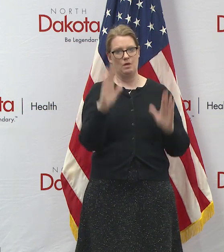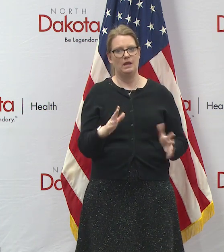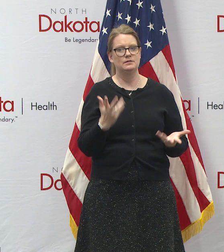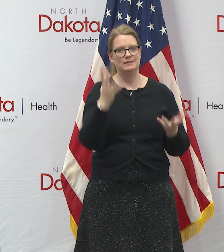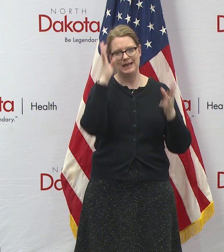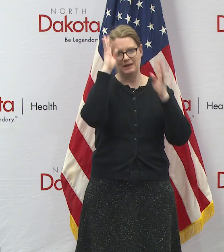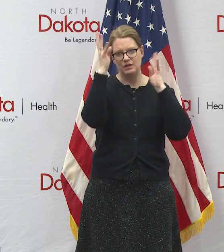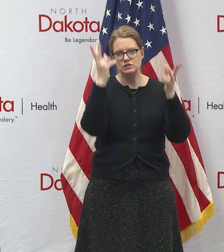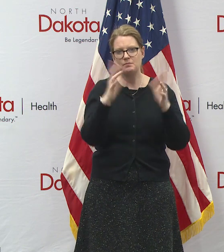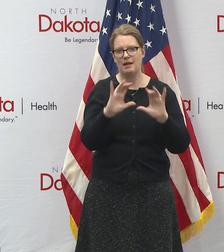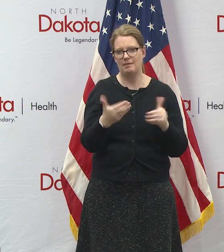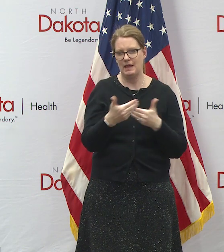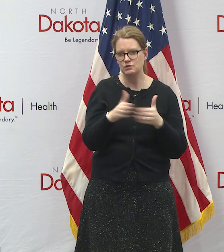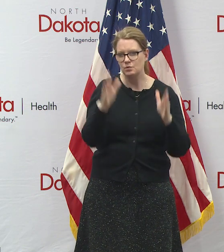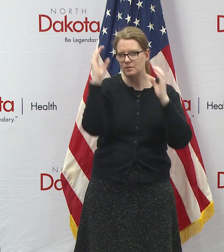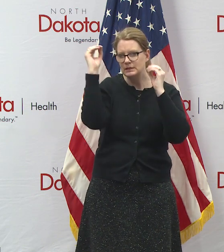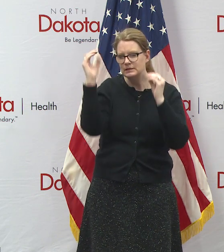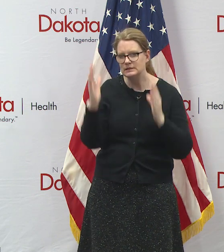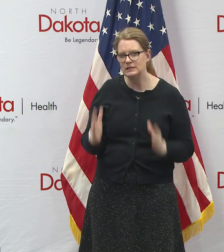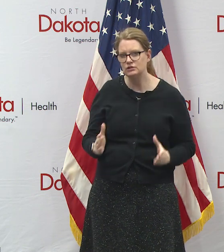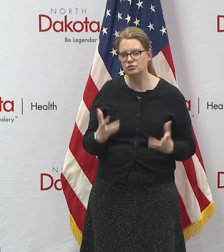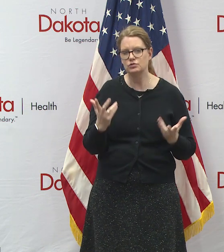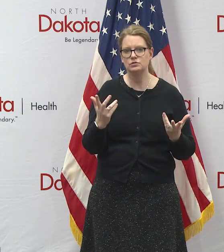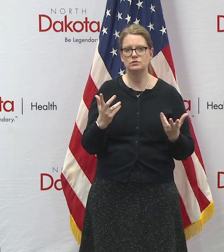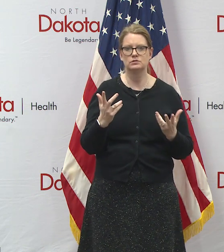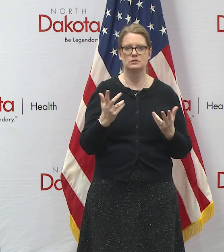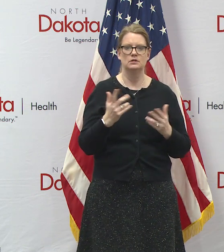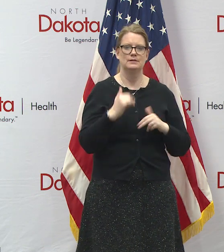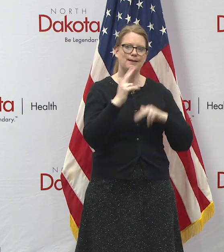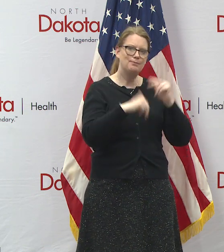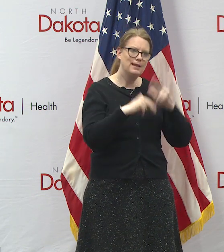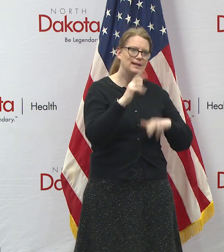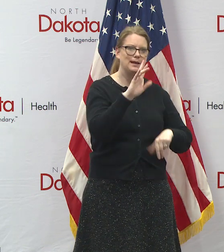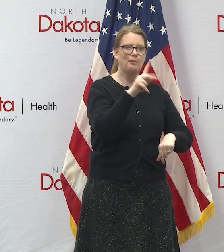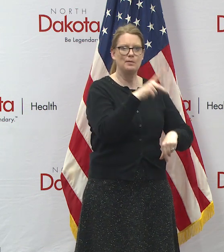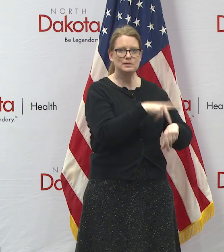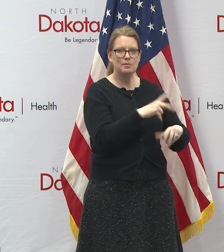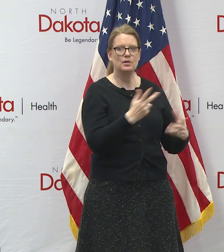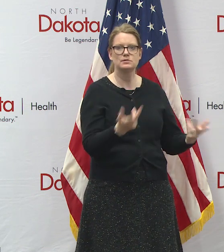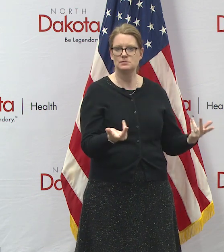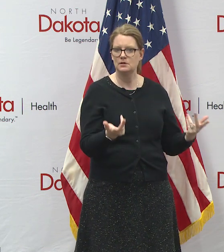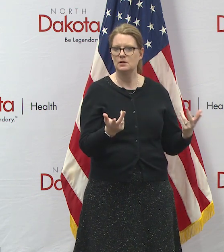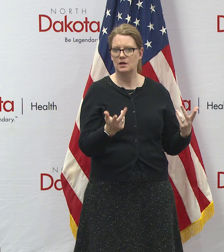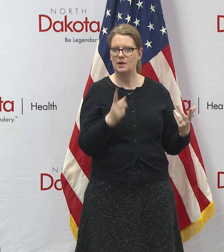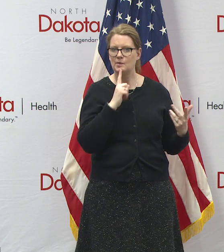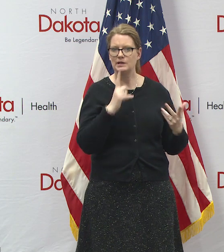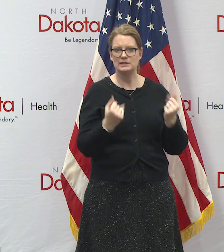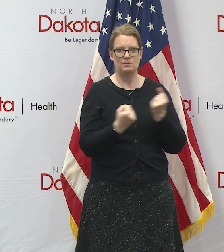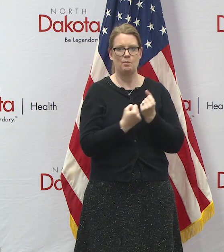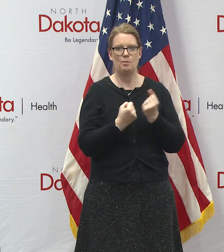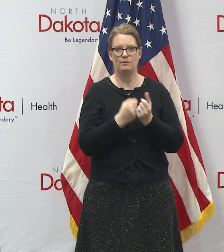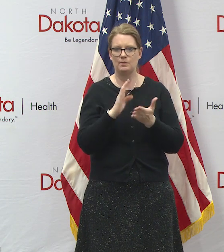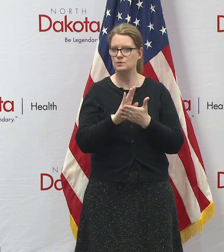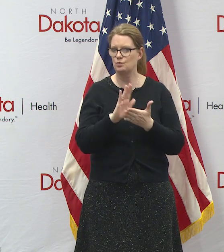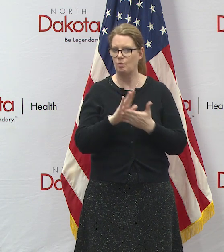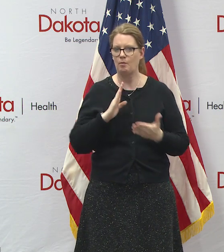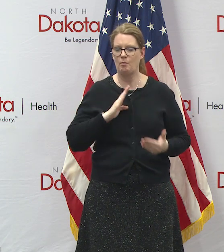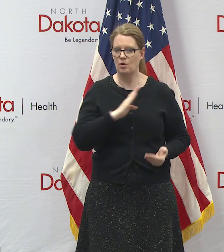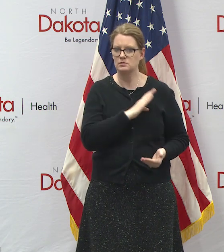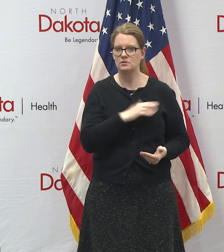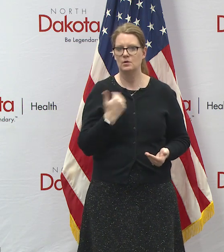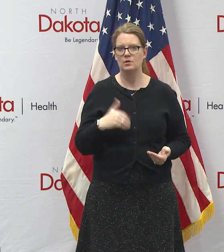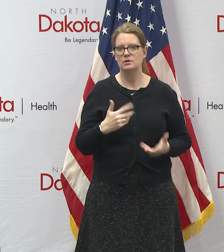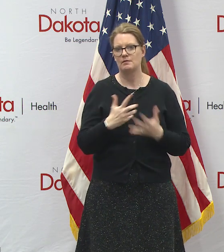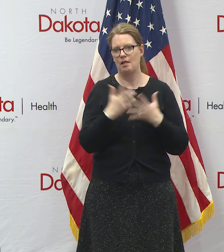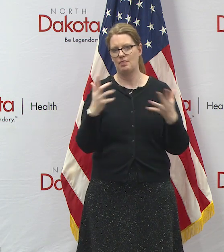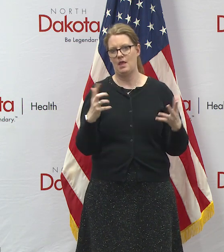by our classroom teachers and by our you know building principals and by with great support from school boards and we know that there's a